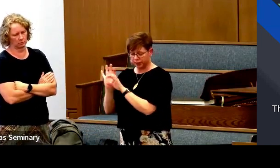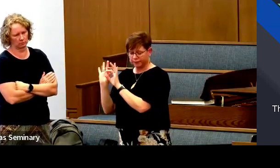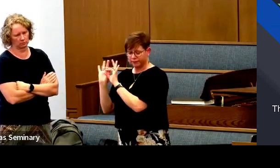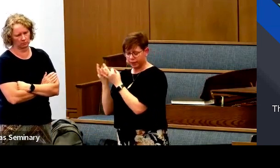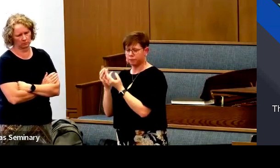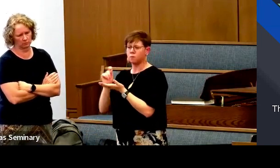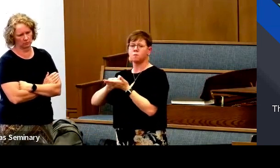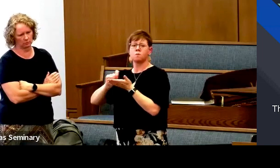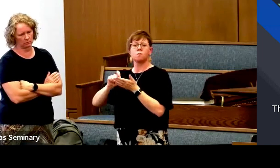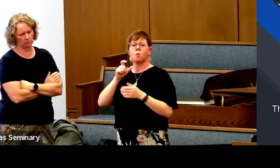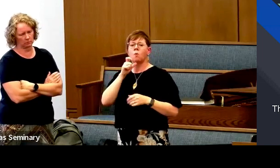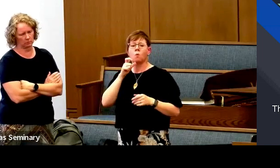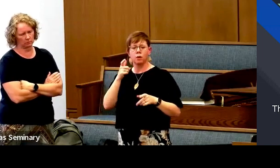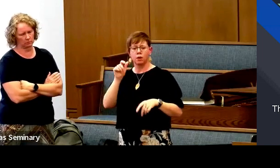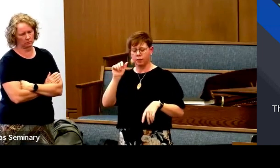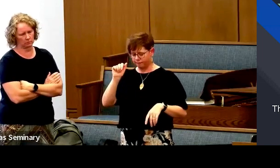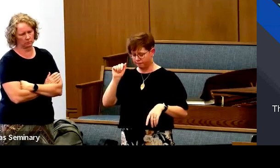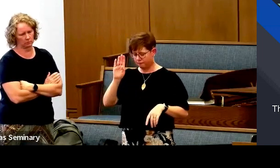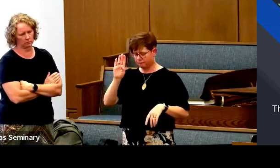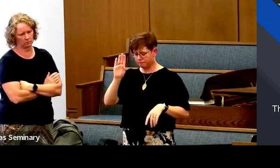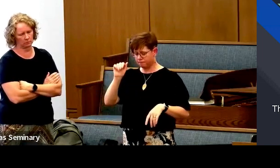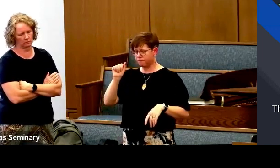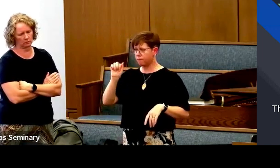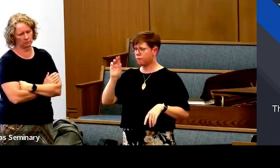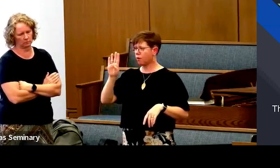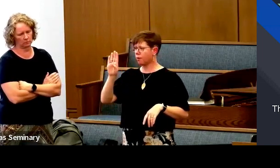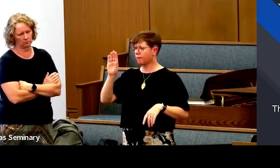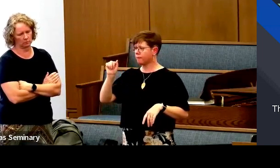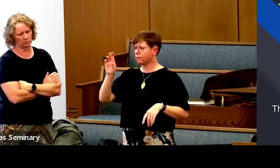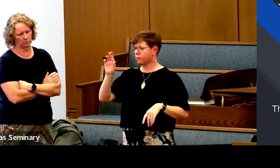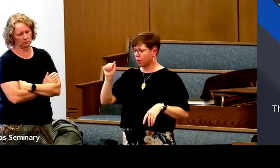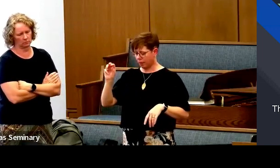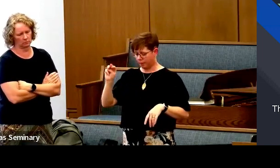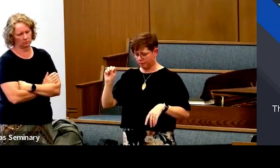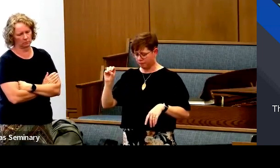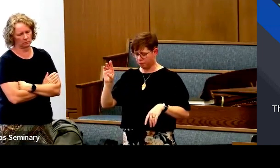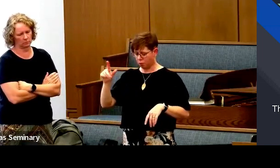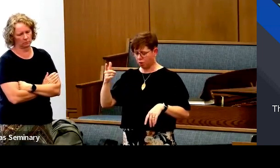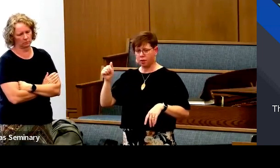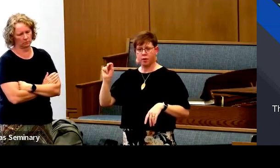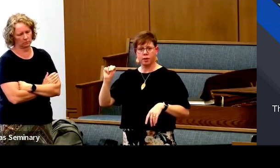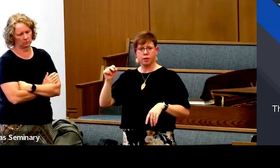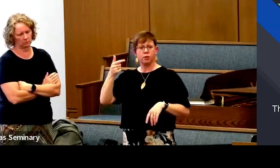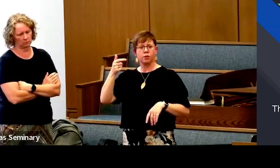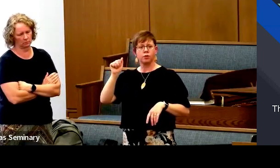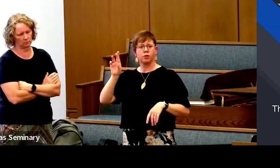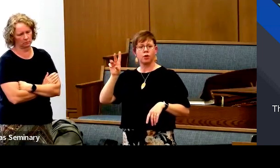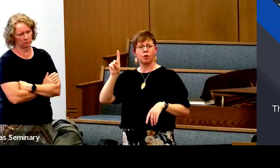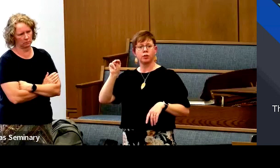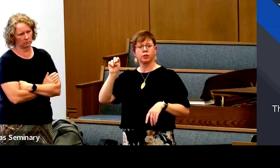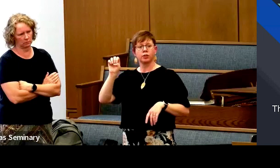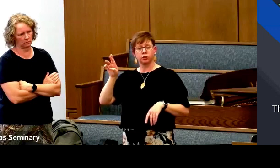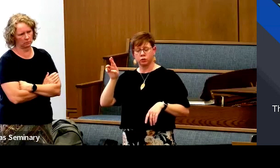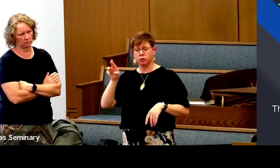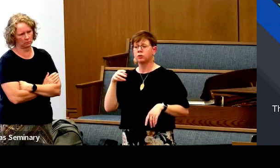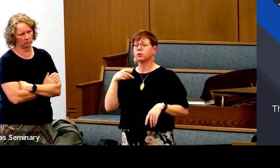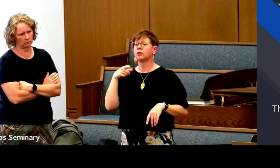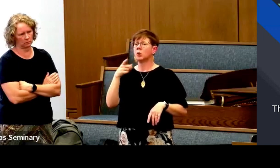Temple, Church, and Family, by Barbara Morgan Gardner.